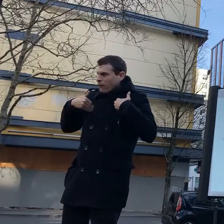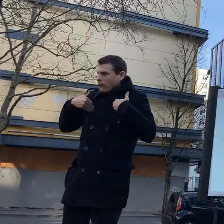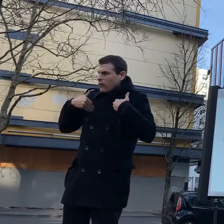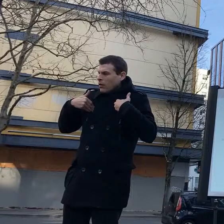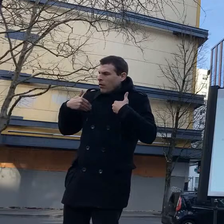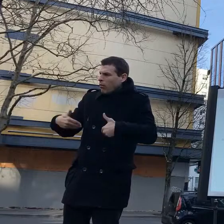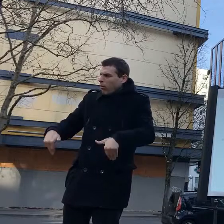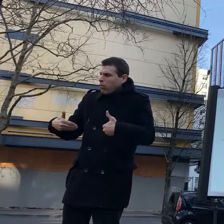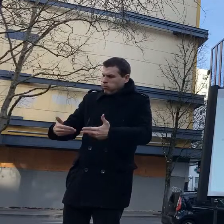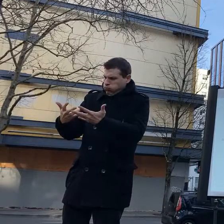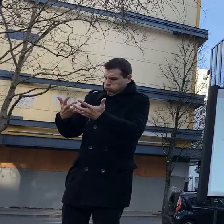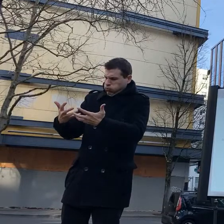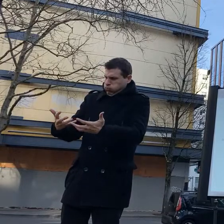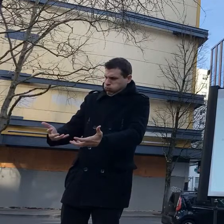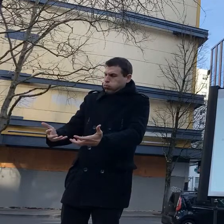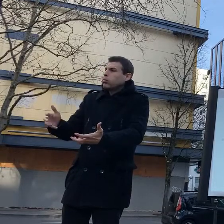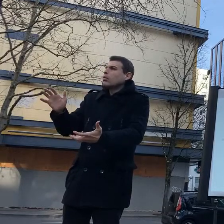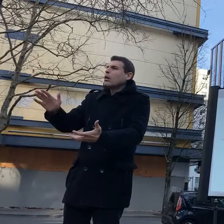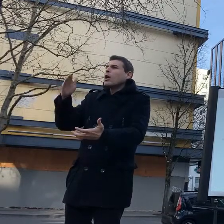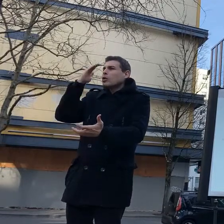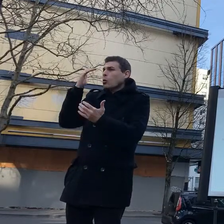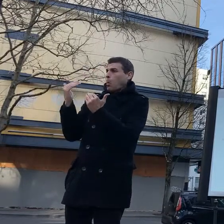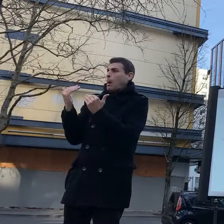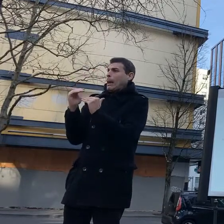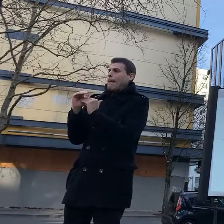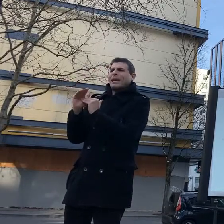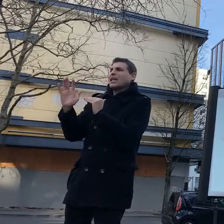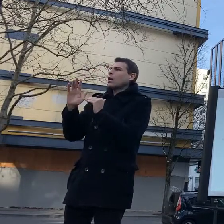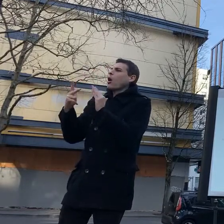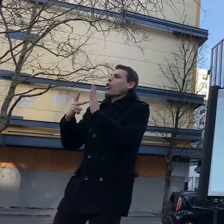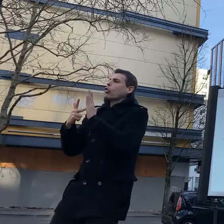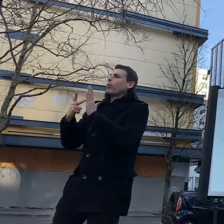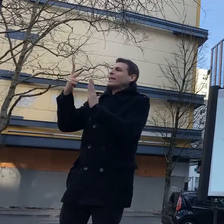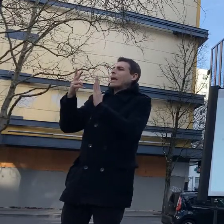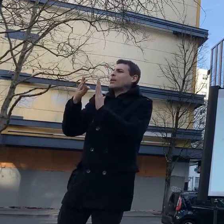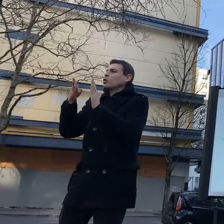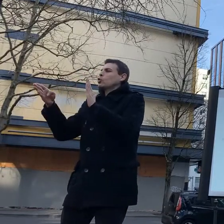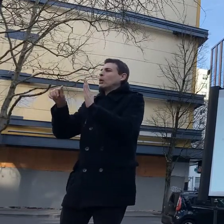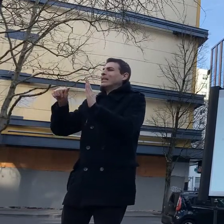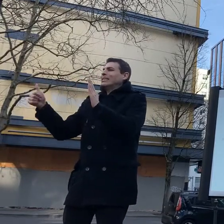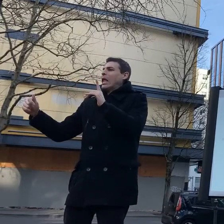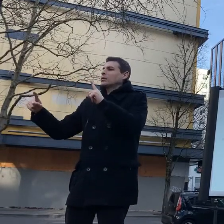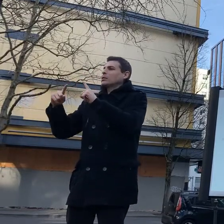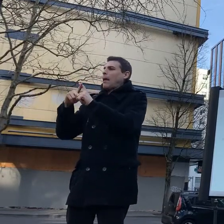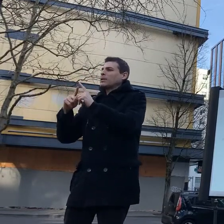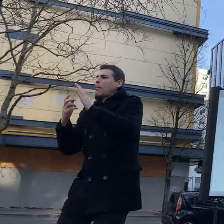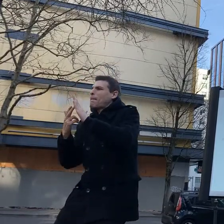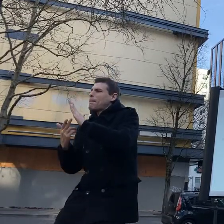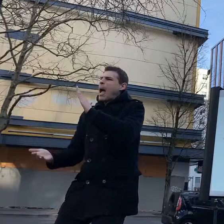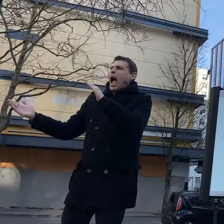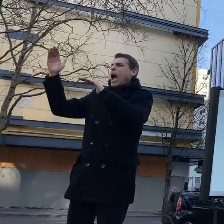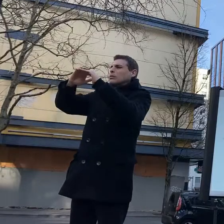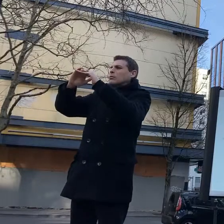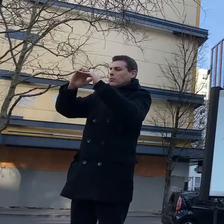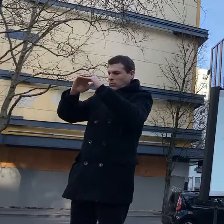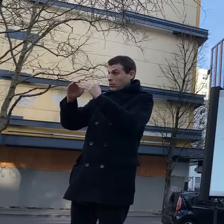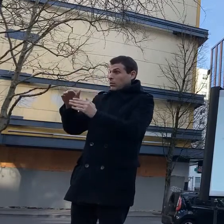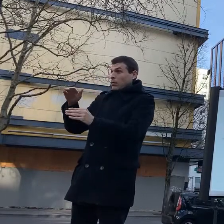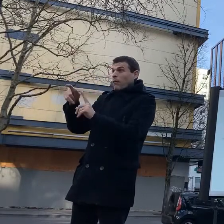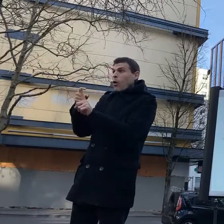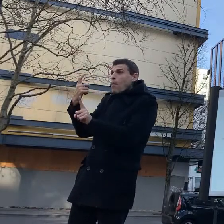significant community driven research which is detailed in the report that's in there and that's also online the report that's in the document